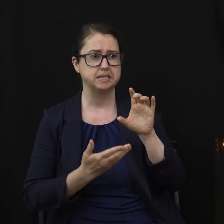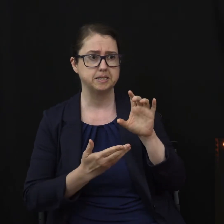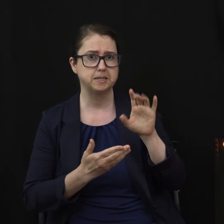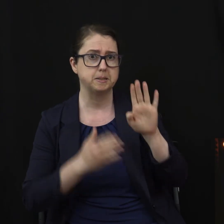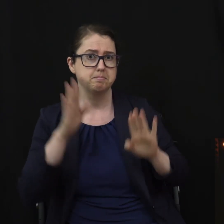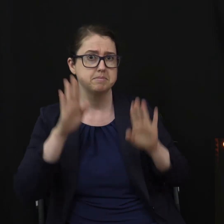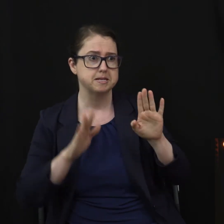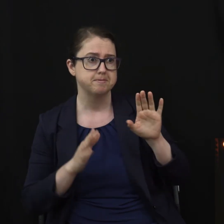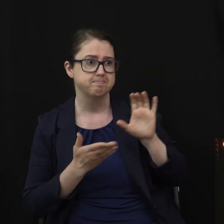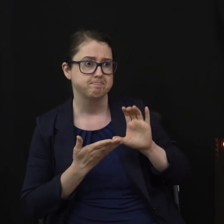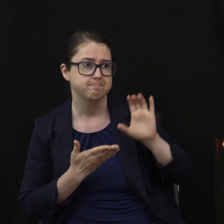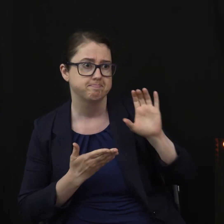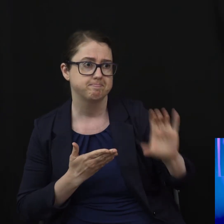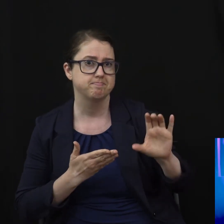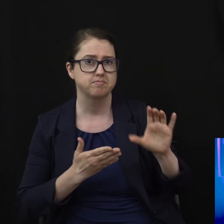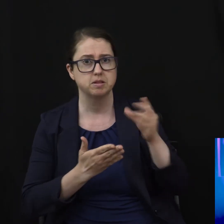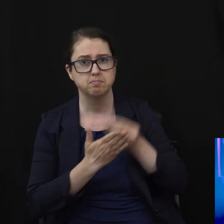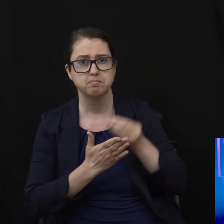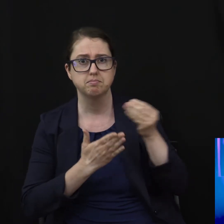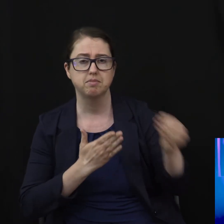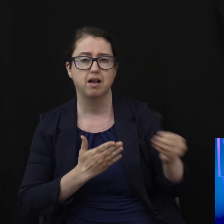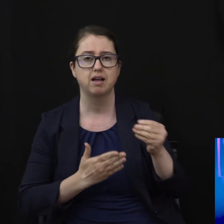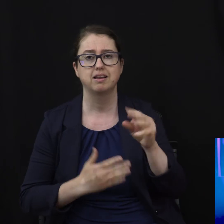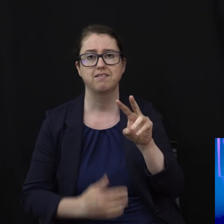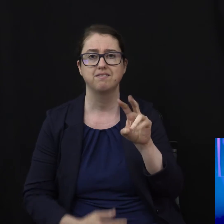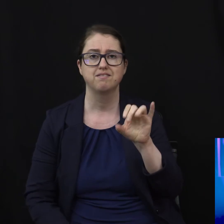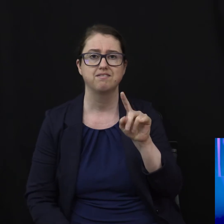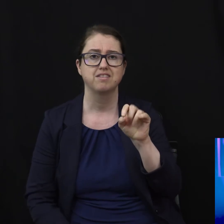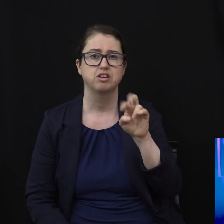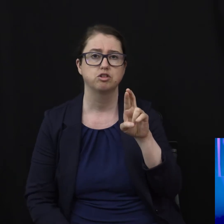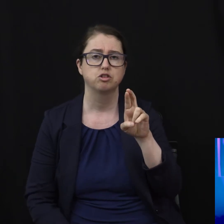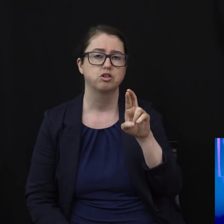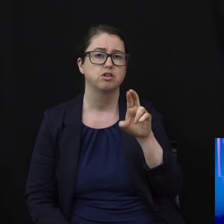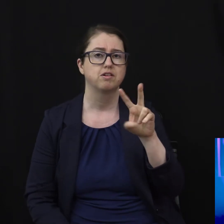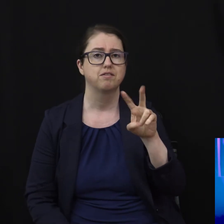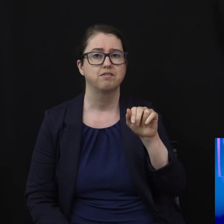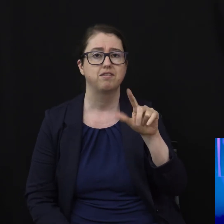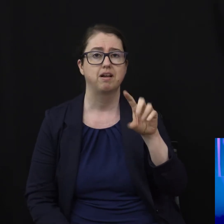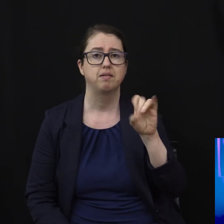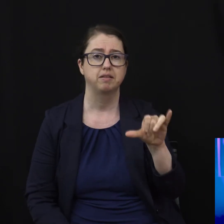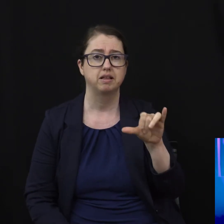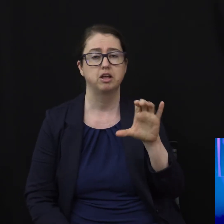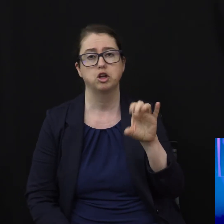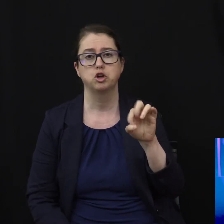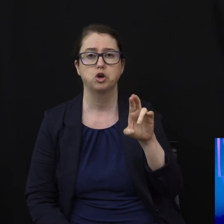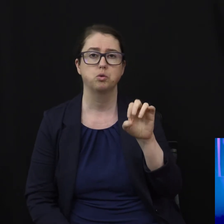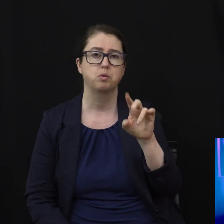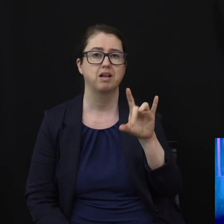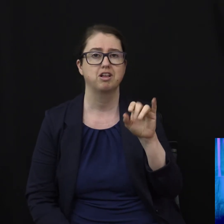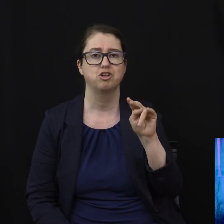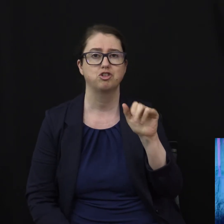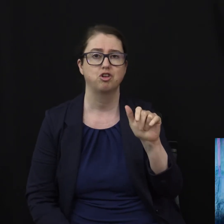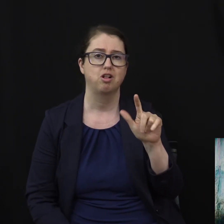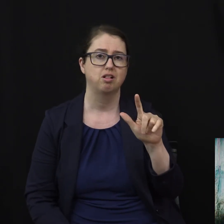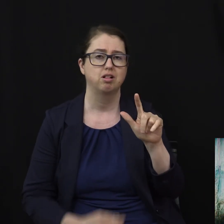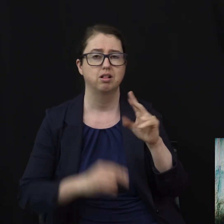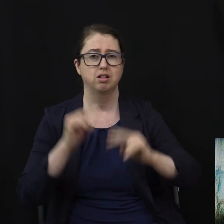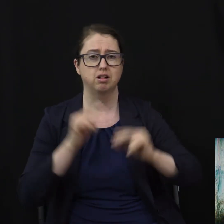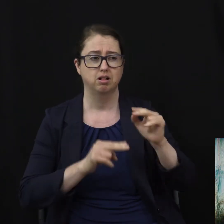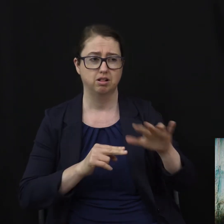Correctional Facility, a private-owned prison in California. Mr. Moreland gave his 500 inmates the